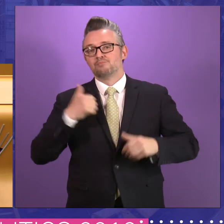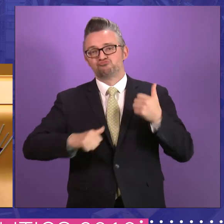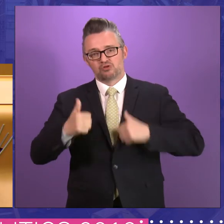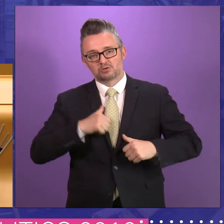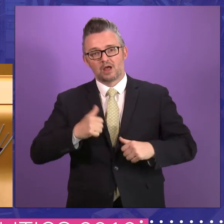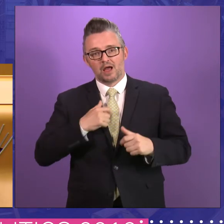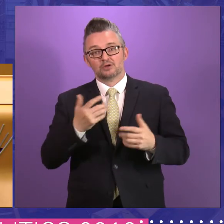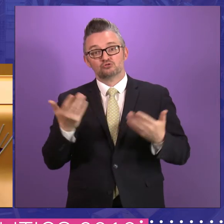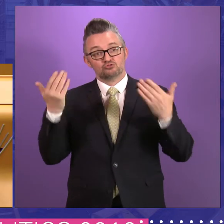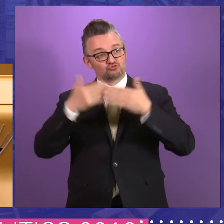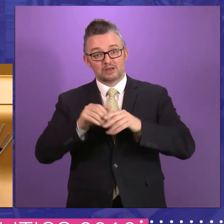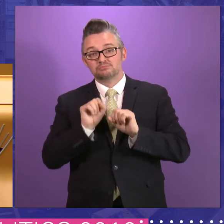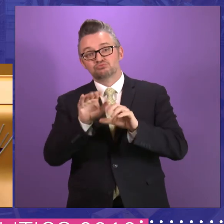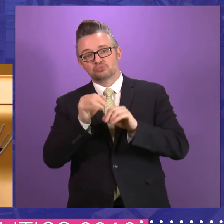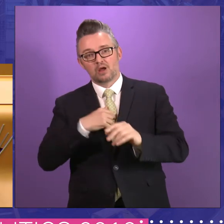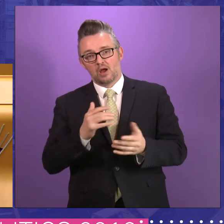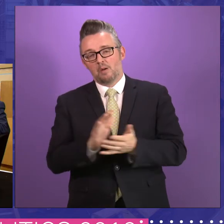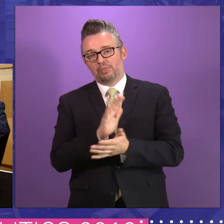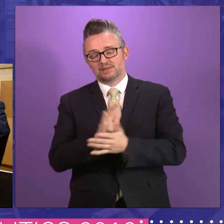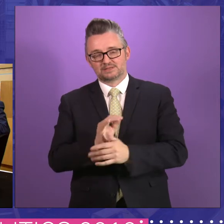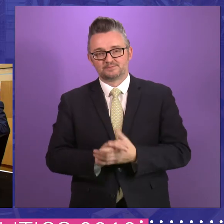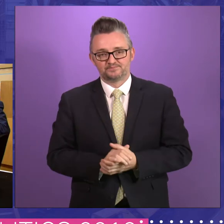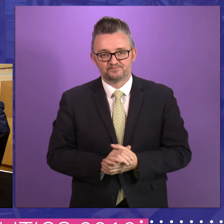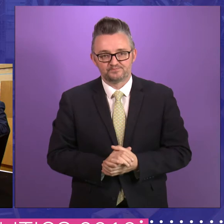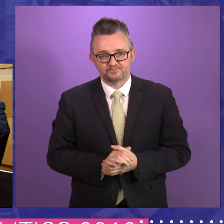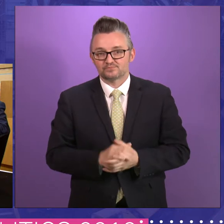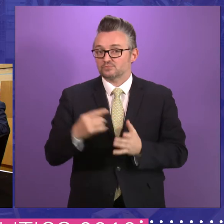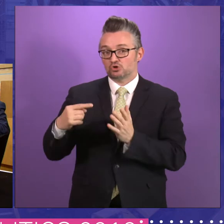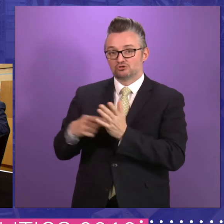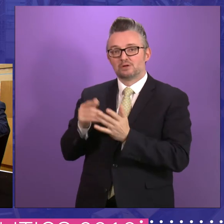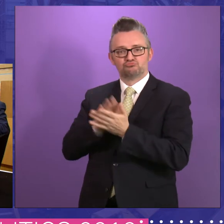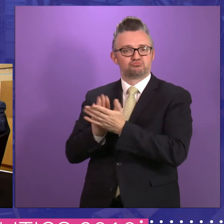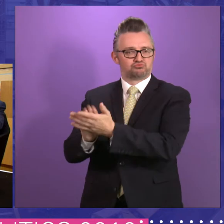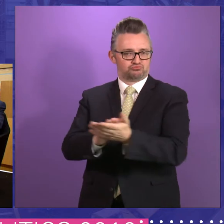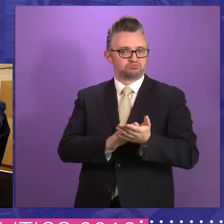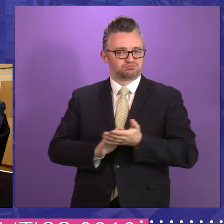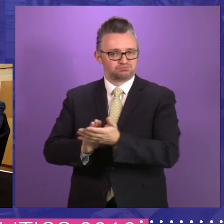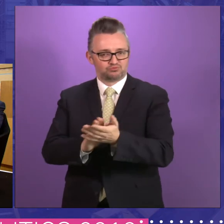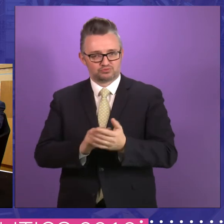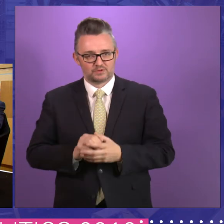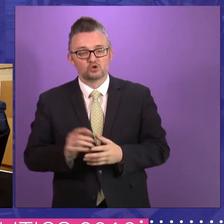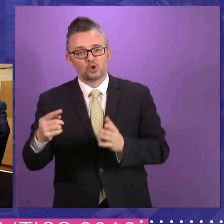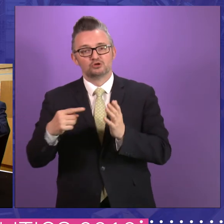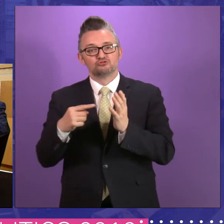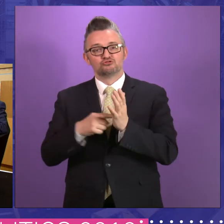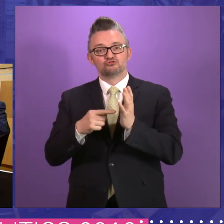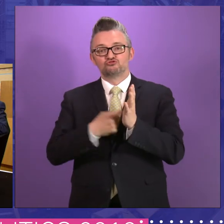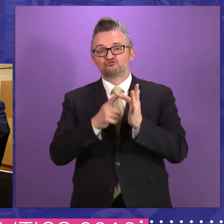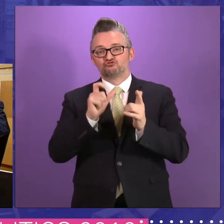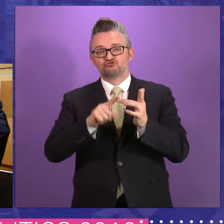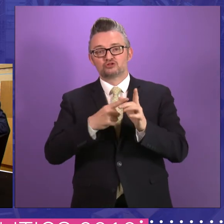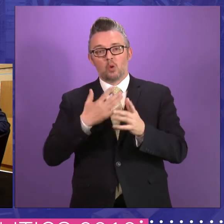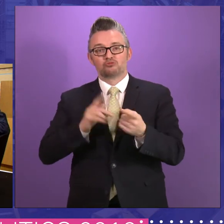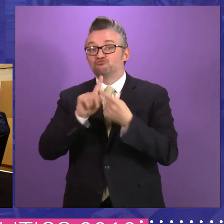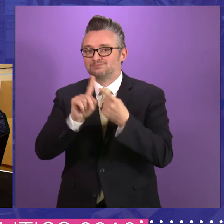with some of the contributions that the panel have made. Tricia's brushing to get in to respond to